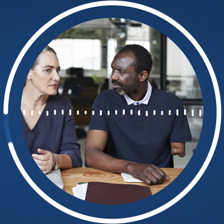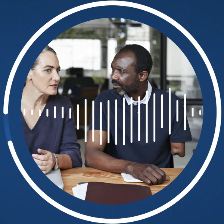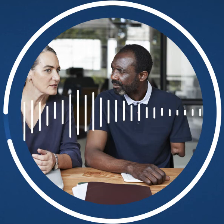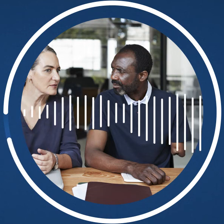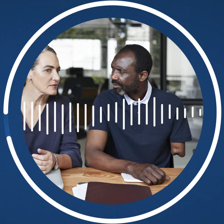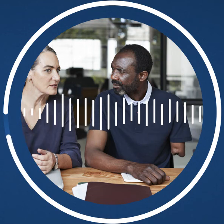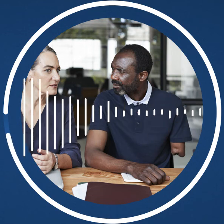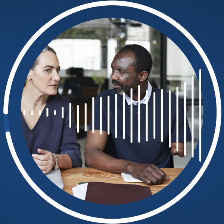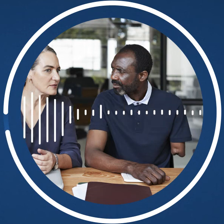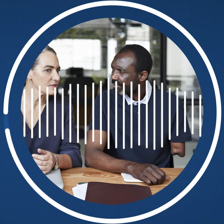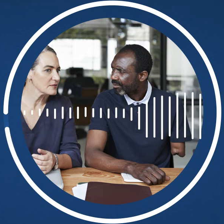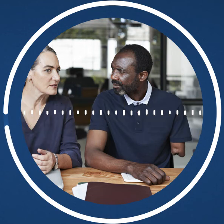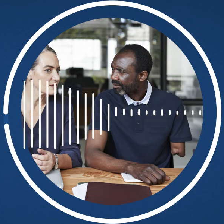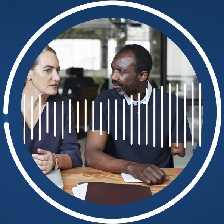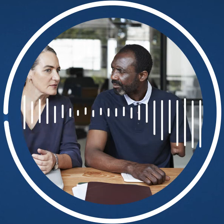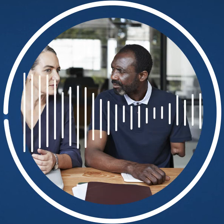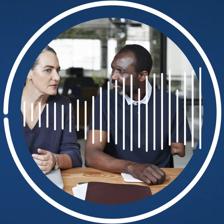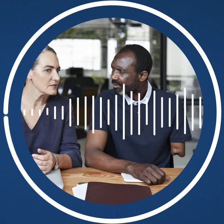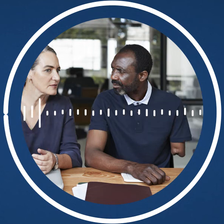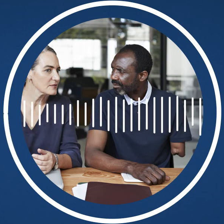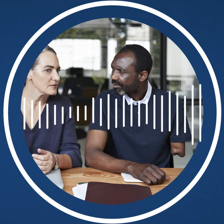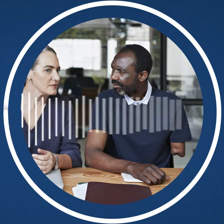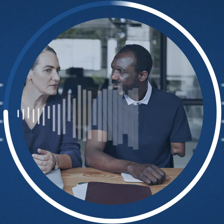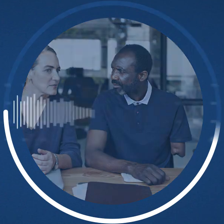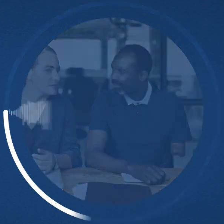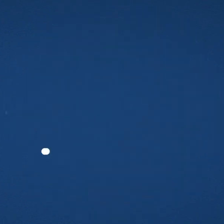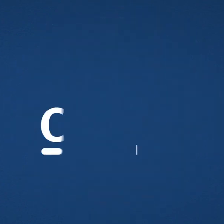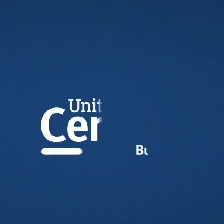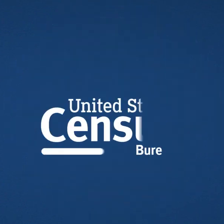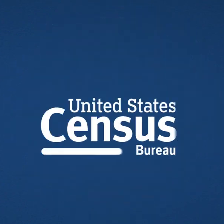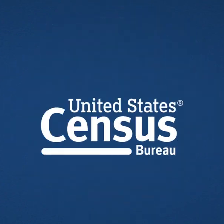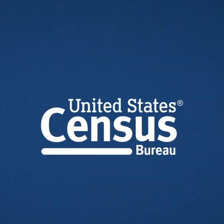Survey at census.gov forward slash ACS.